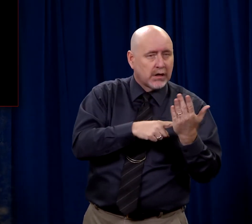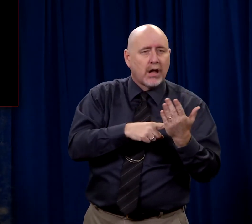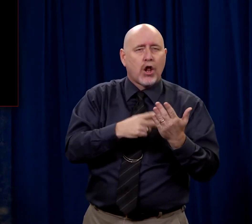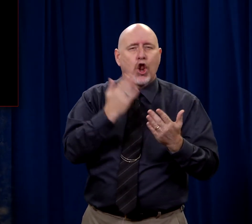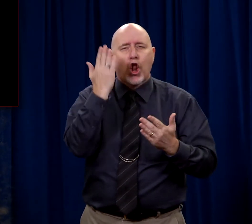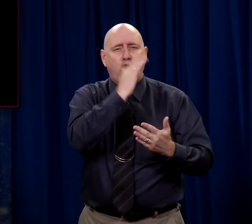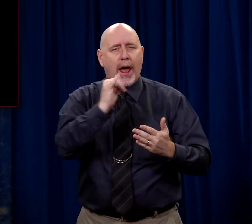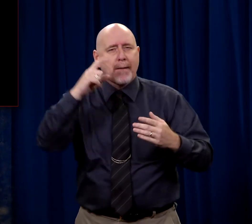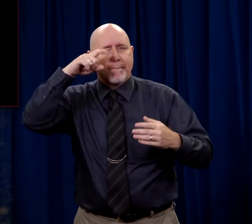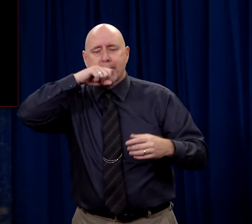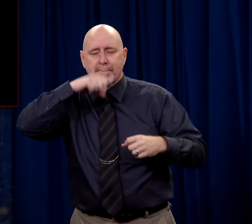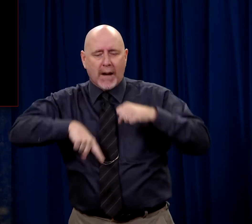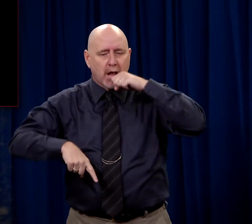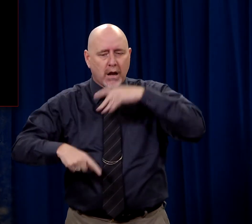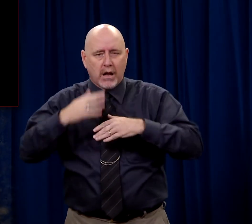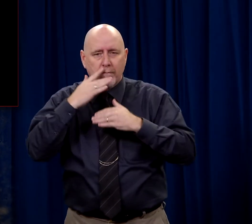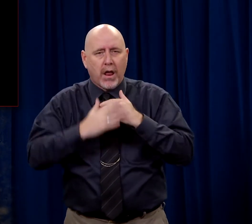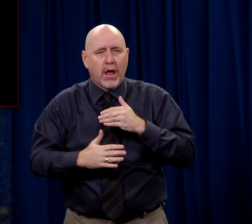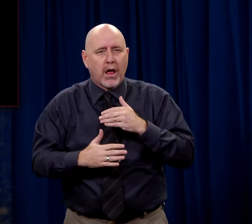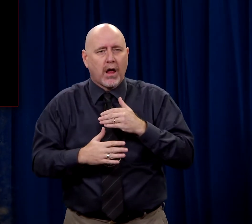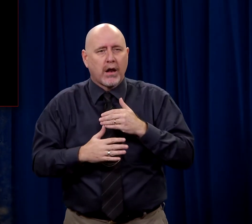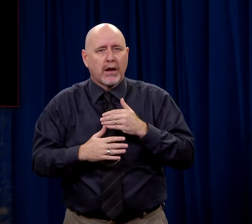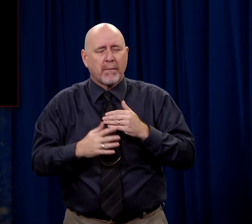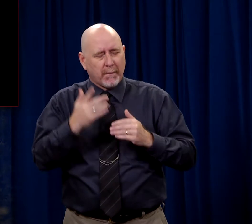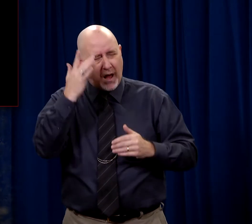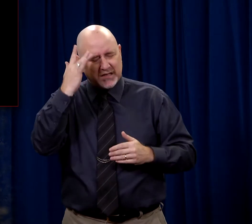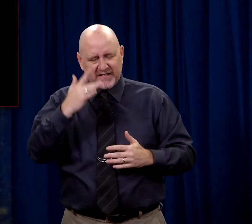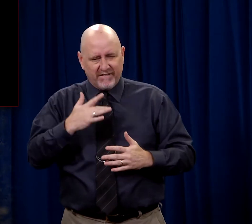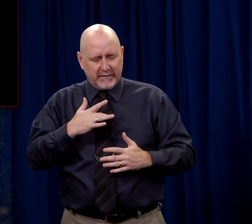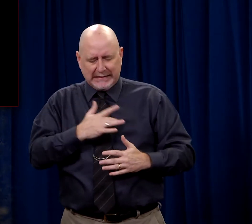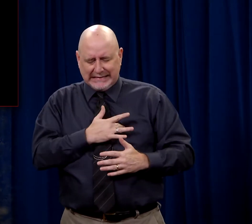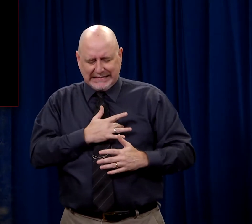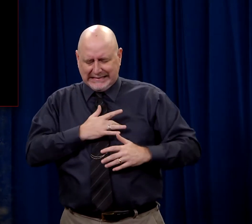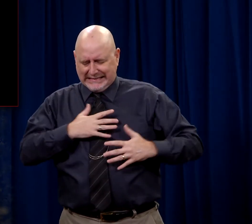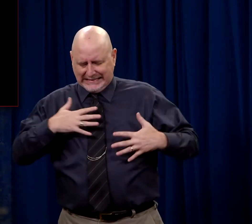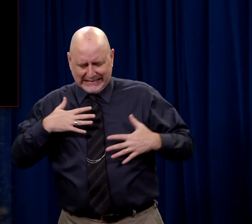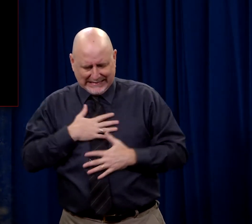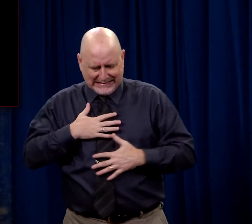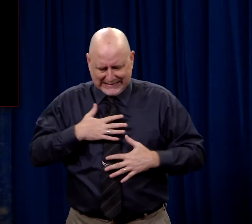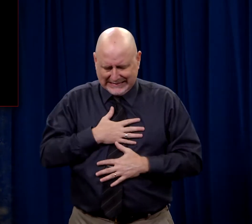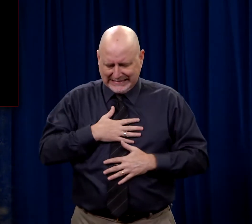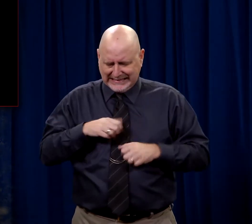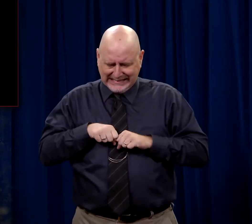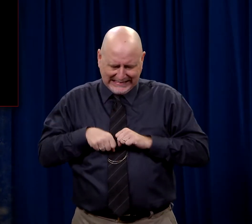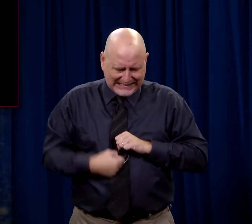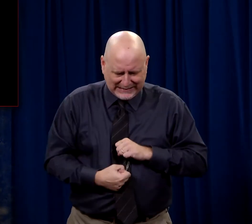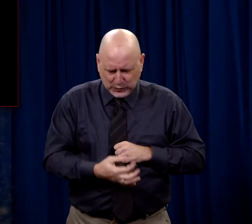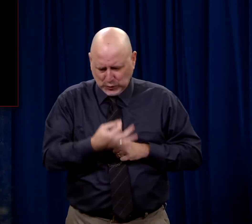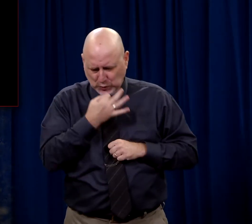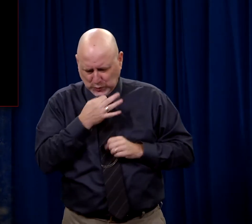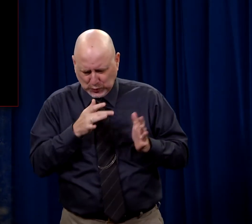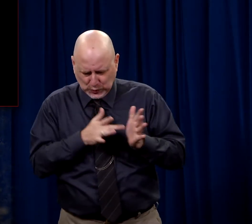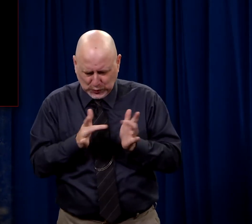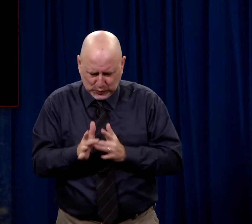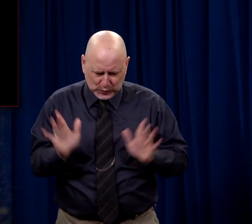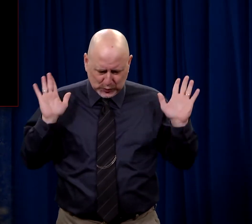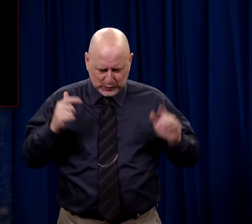was sweat drops like blood. I'm telling you that He was so filled with this anxiety, the agony of what was about to happen.